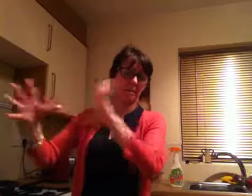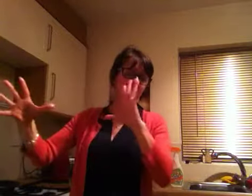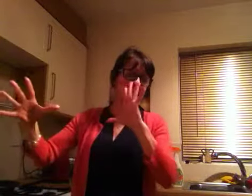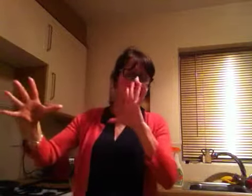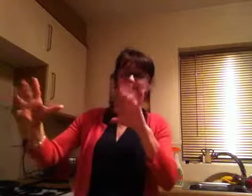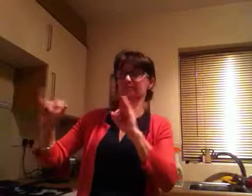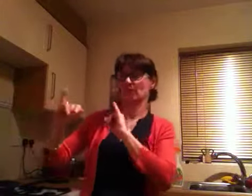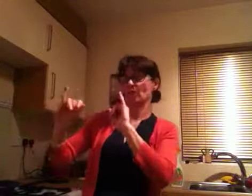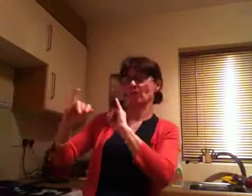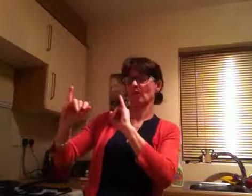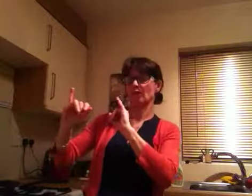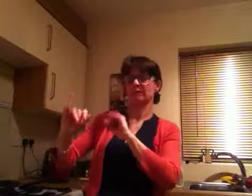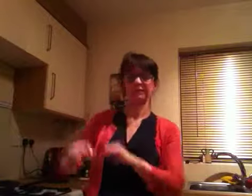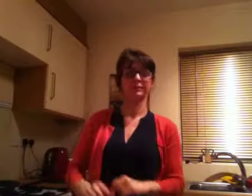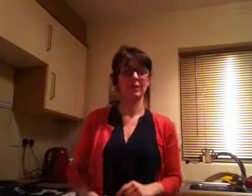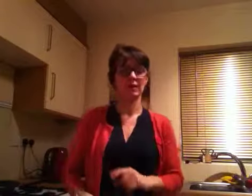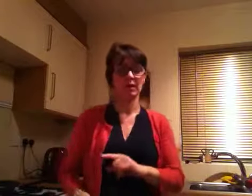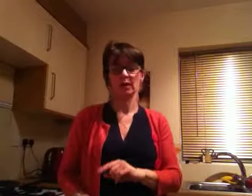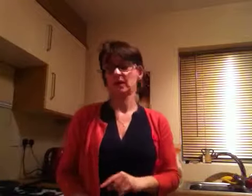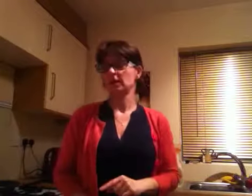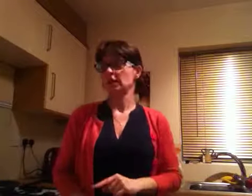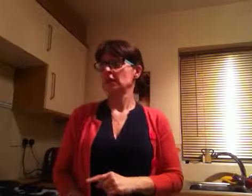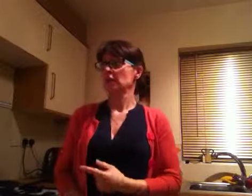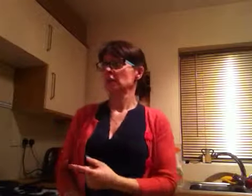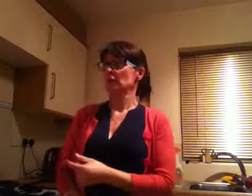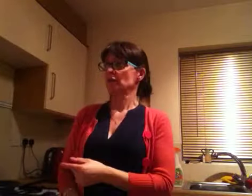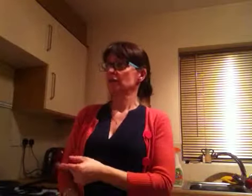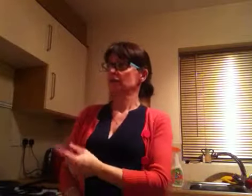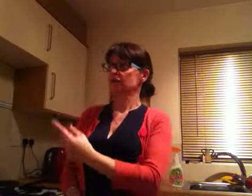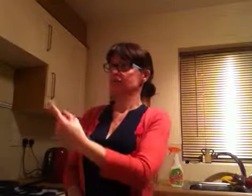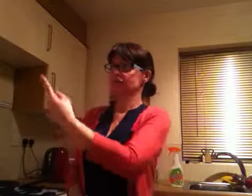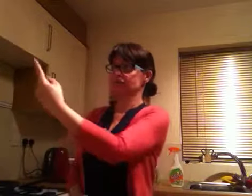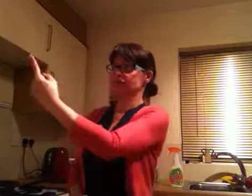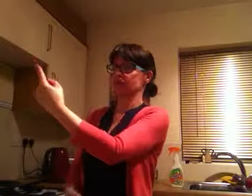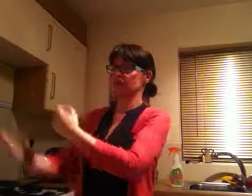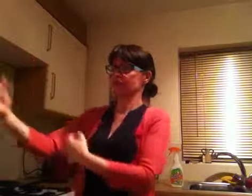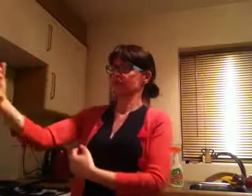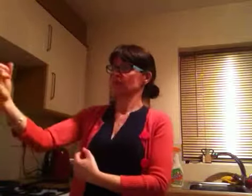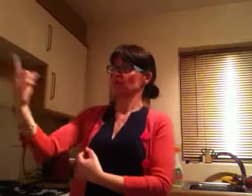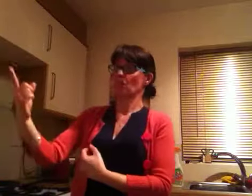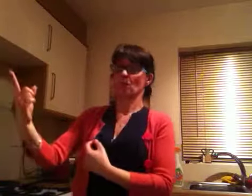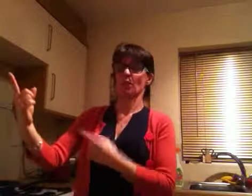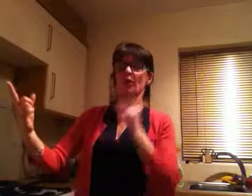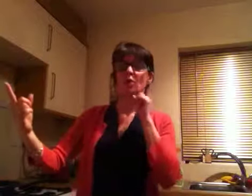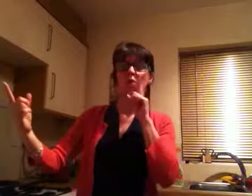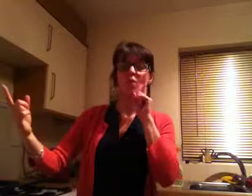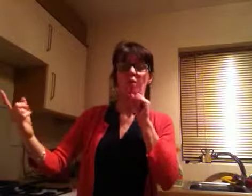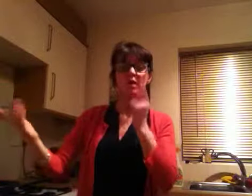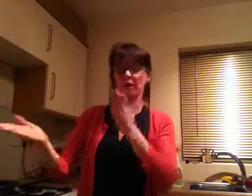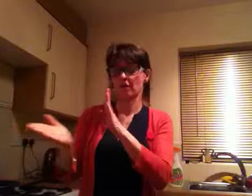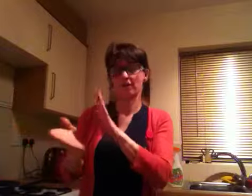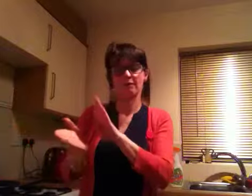My first applicant, who was a very stern Polish woman, in her late 50s,